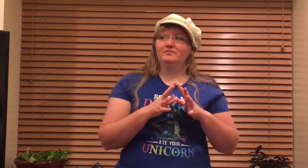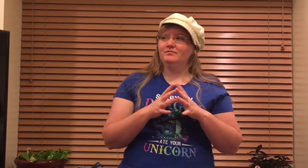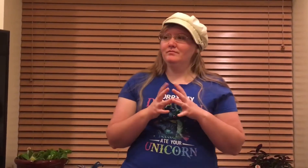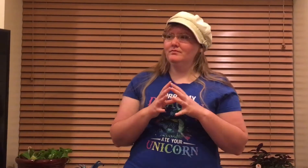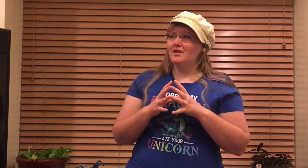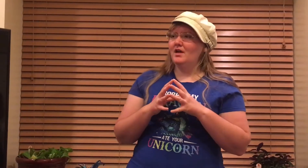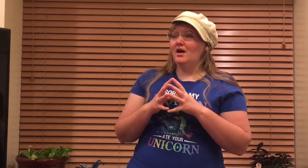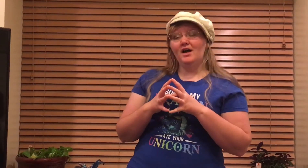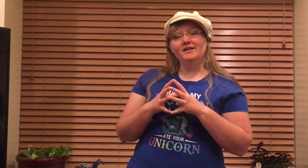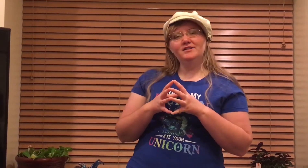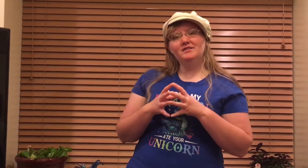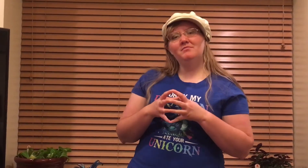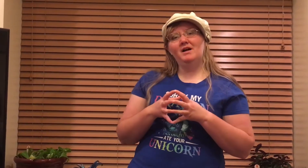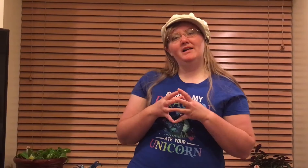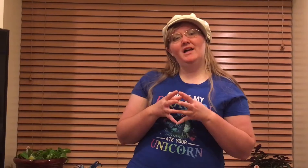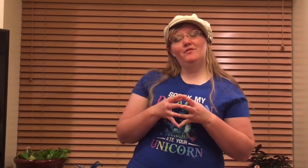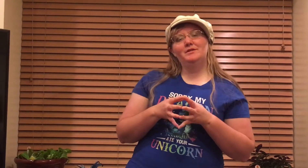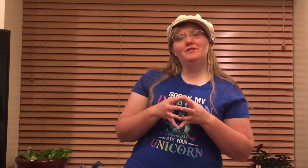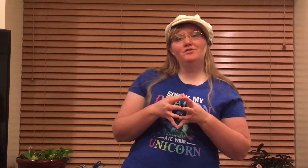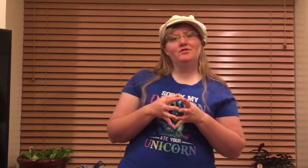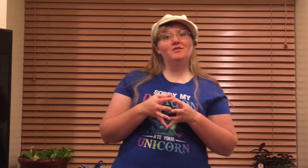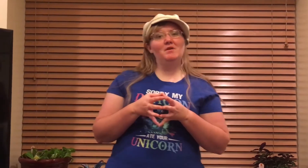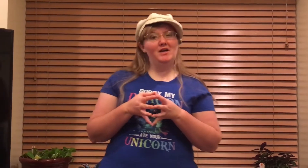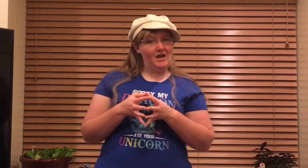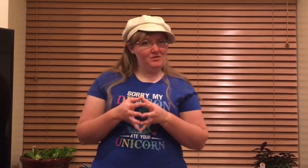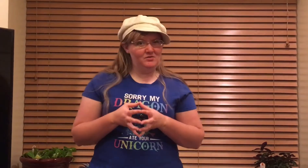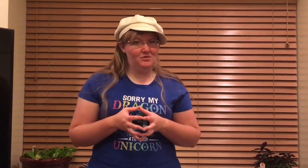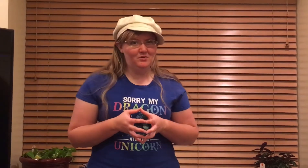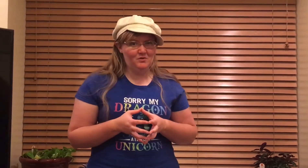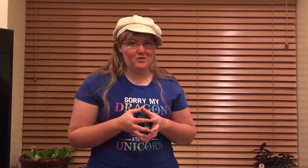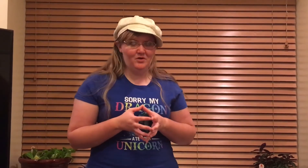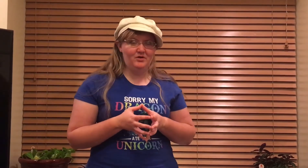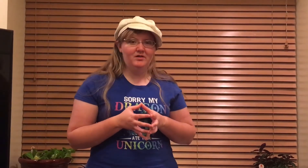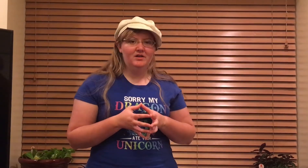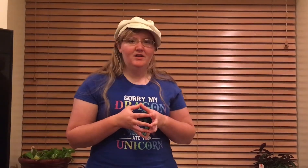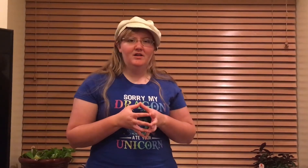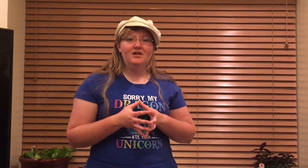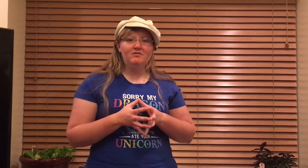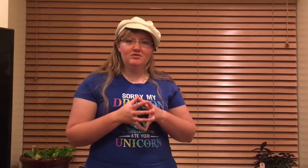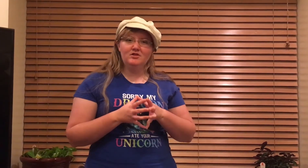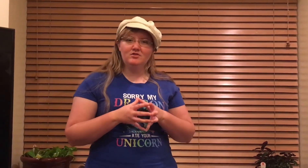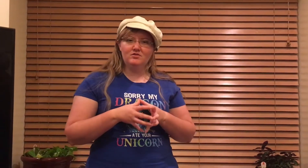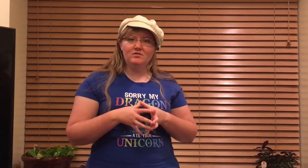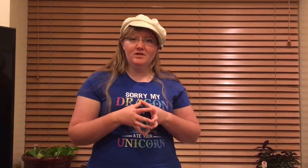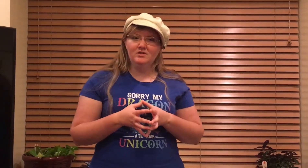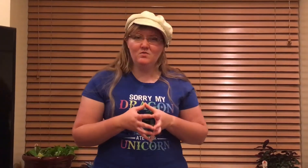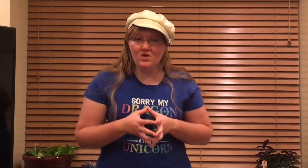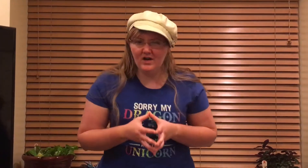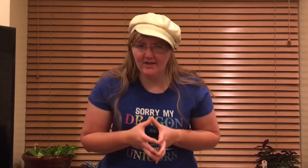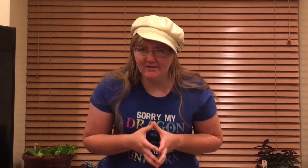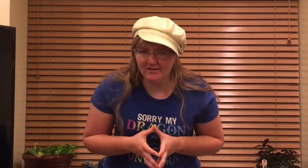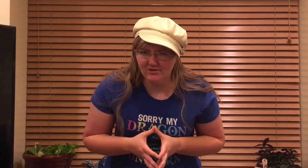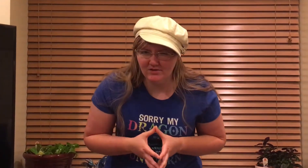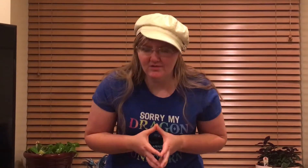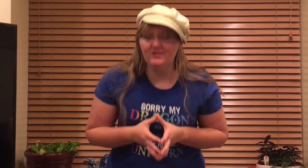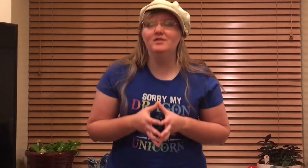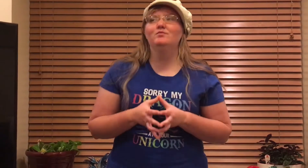But I just might have a position in my household for her, if she is truly as wise as she seems.